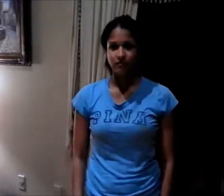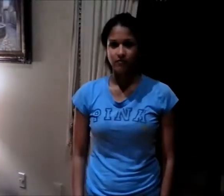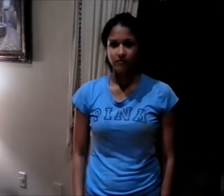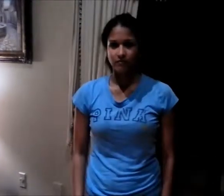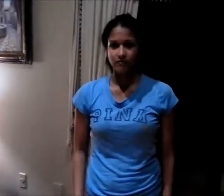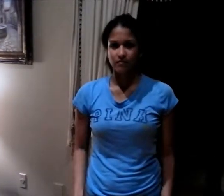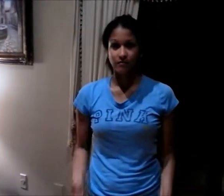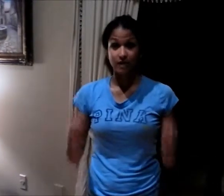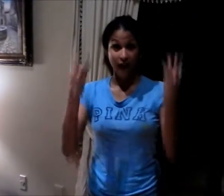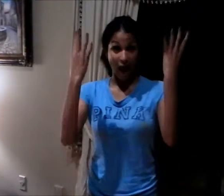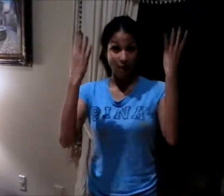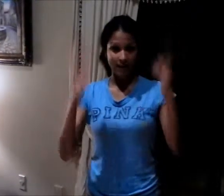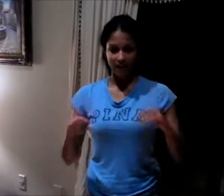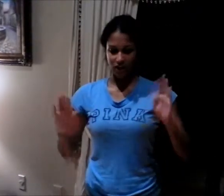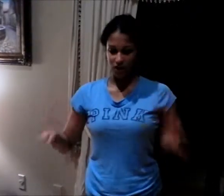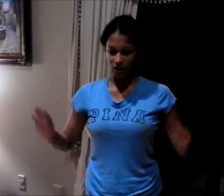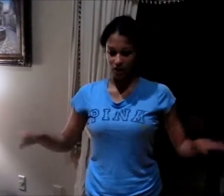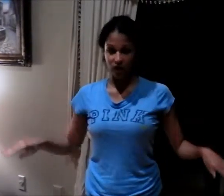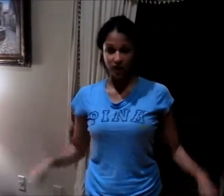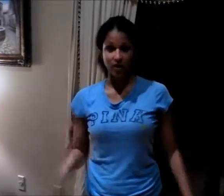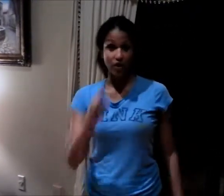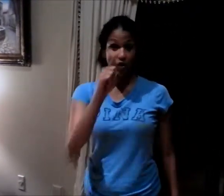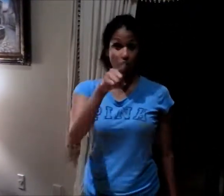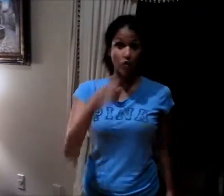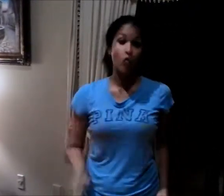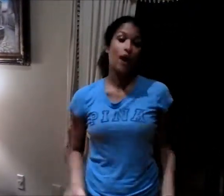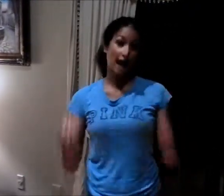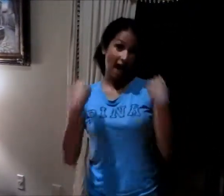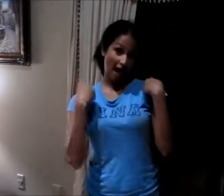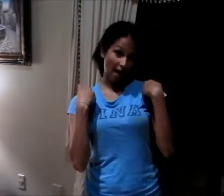No. How many children you have?